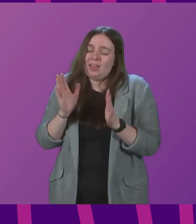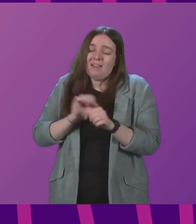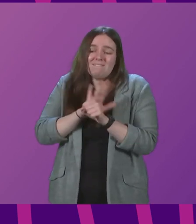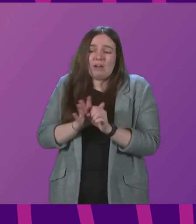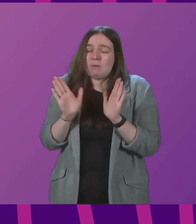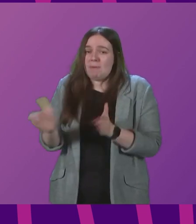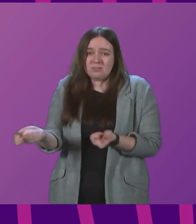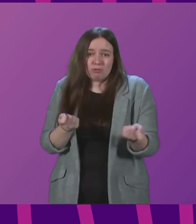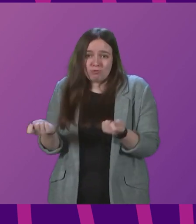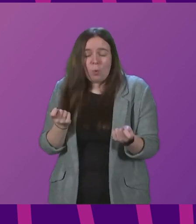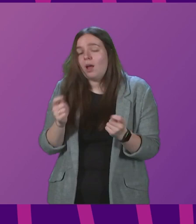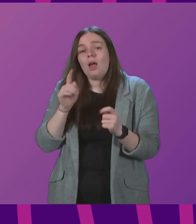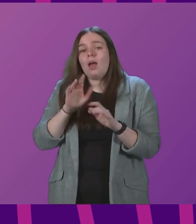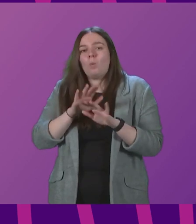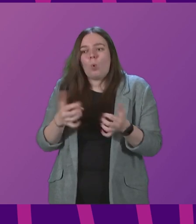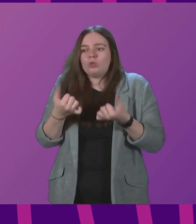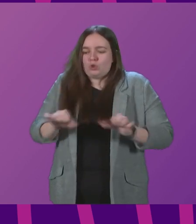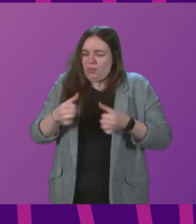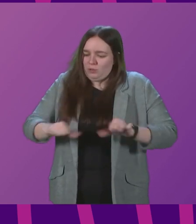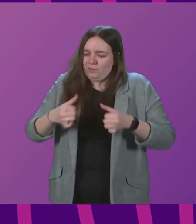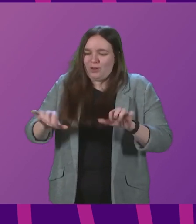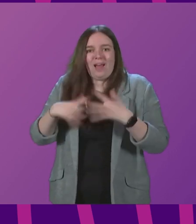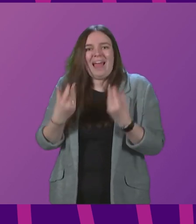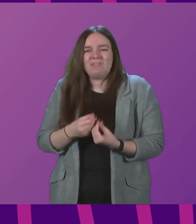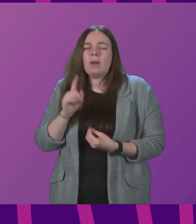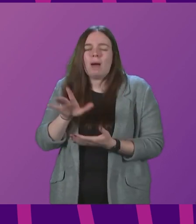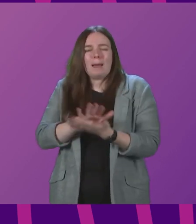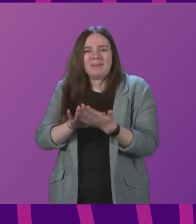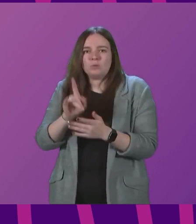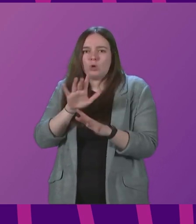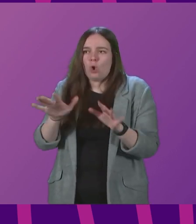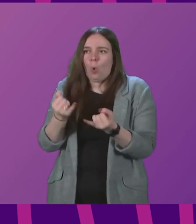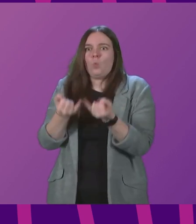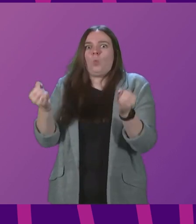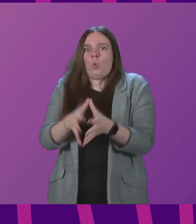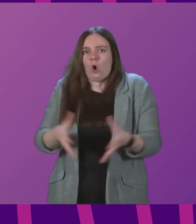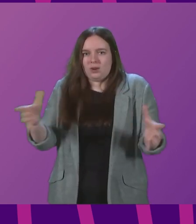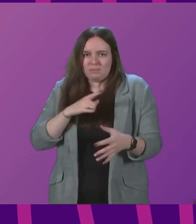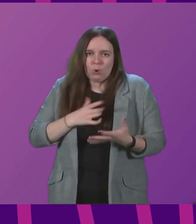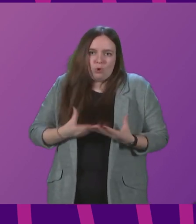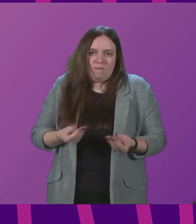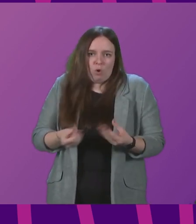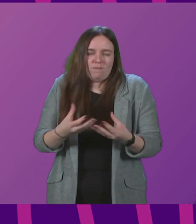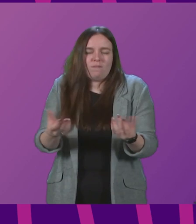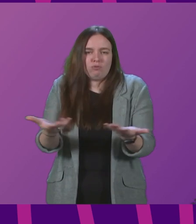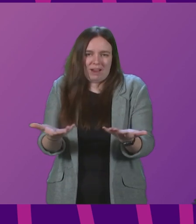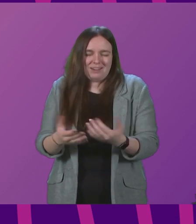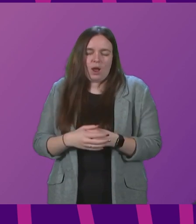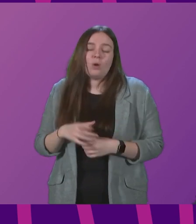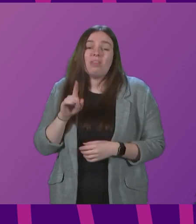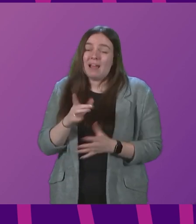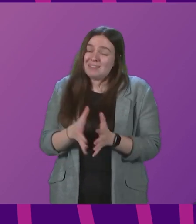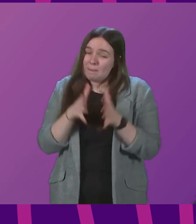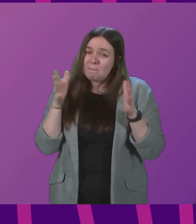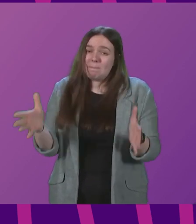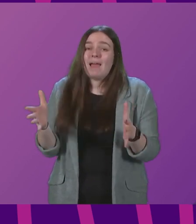control. It will not solve all of these problems, but it will at least mean that we are not exacerbating them by the absences that we are seeing right now. That is one of the big